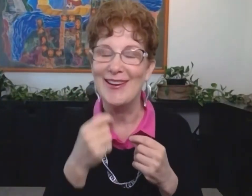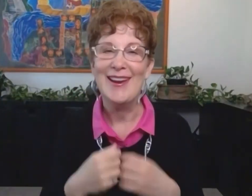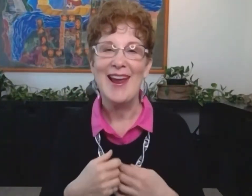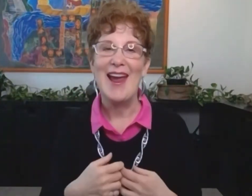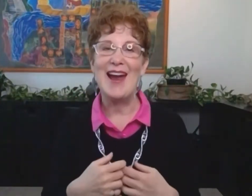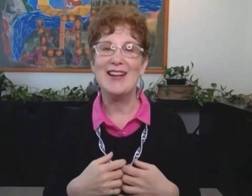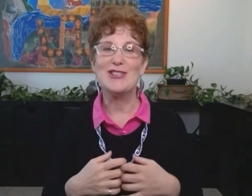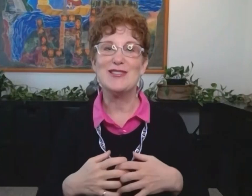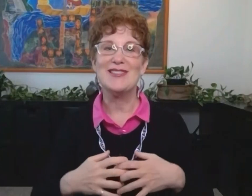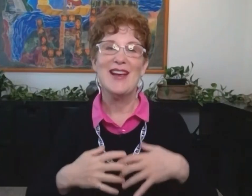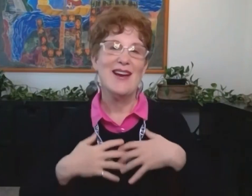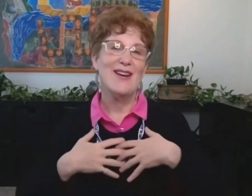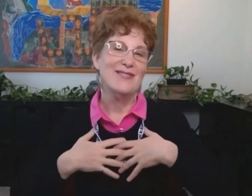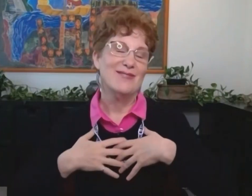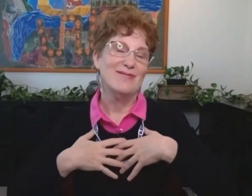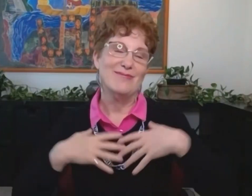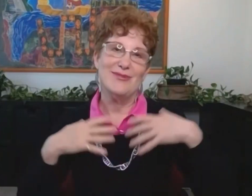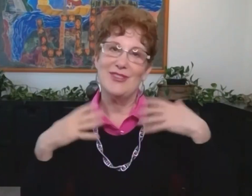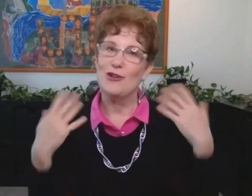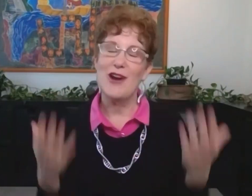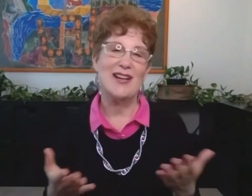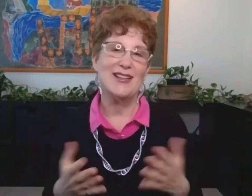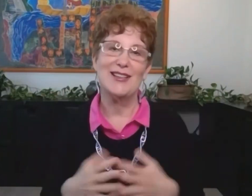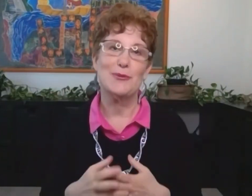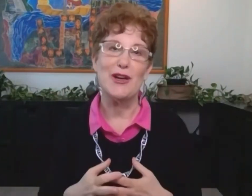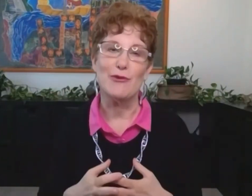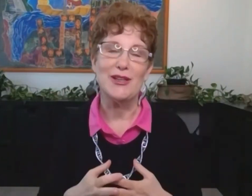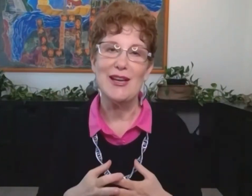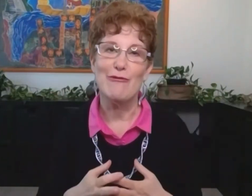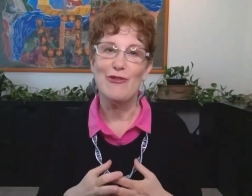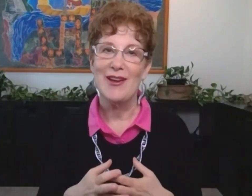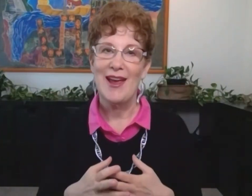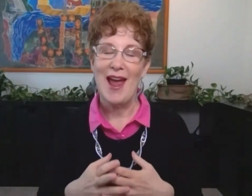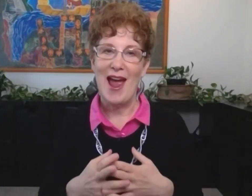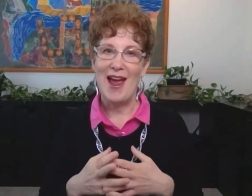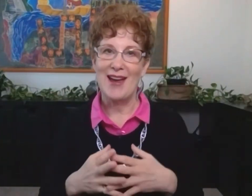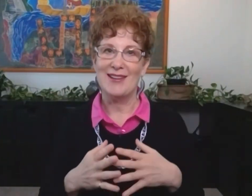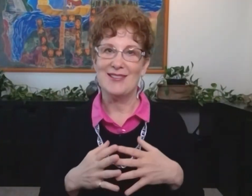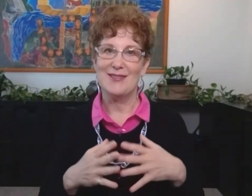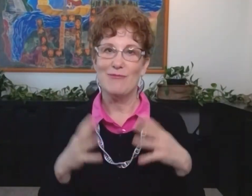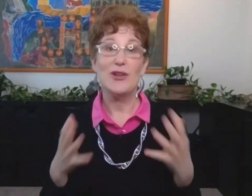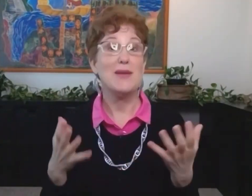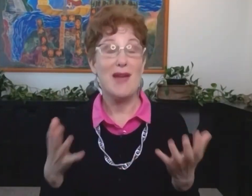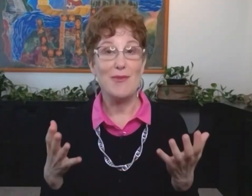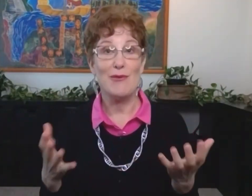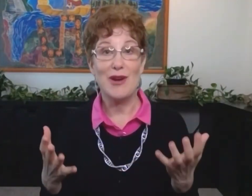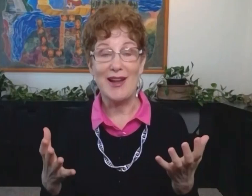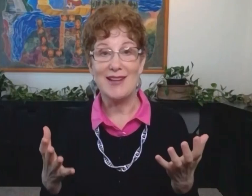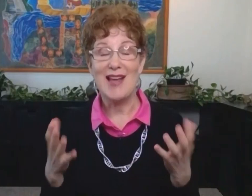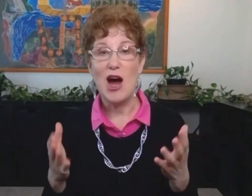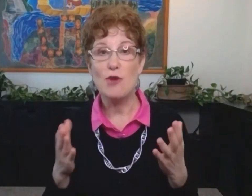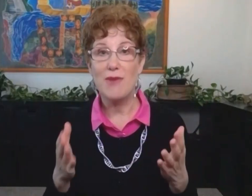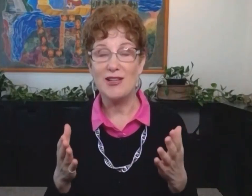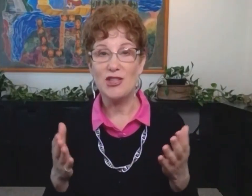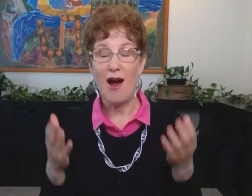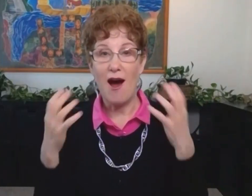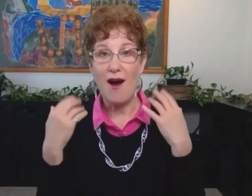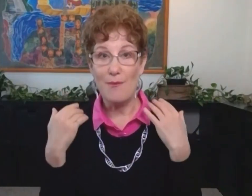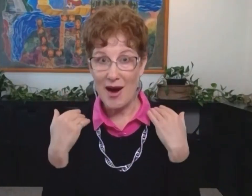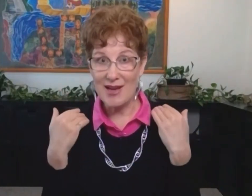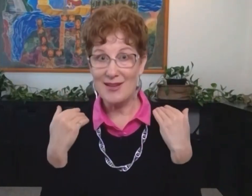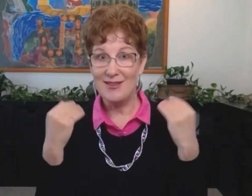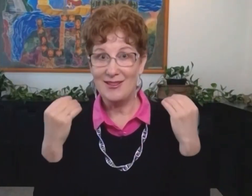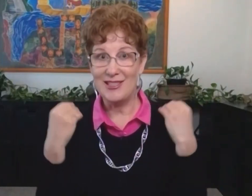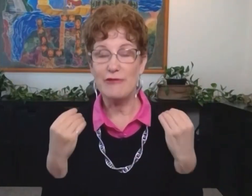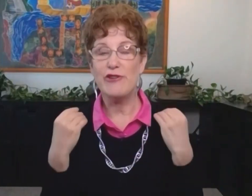painted on. And it just created a little bit of relief and really made me realize how much